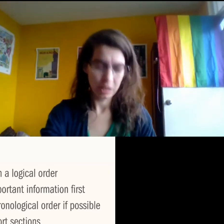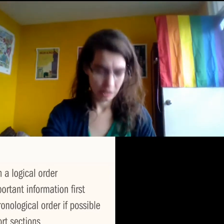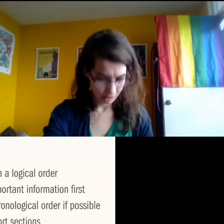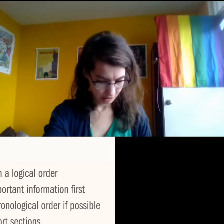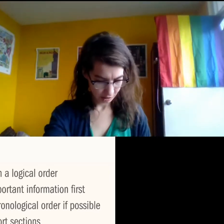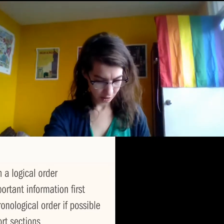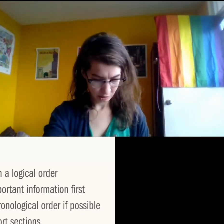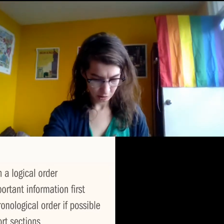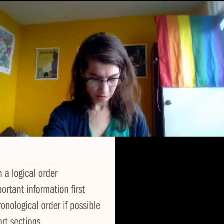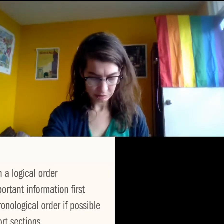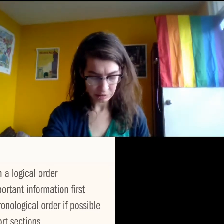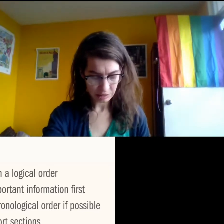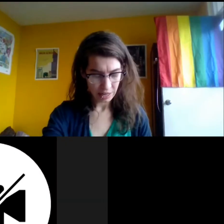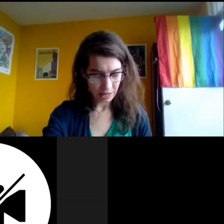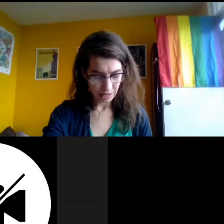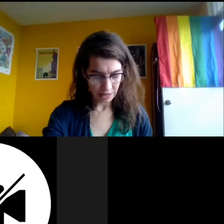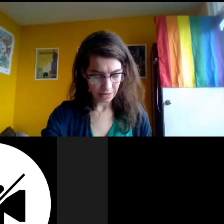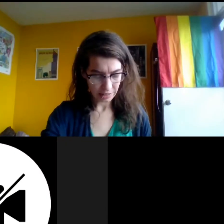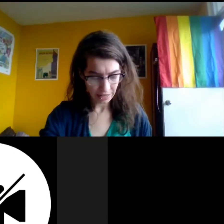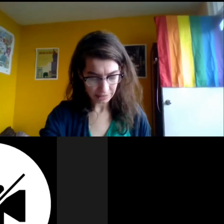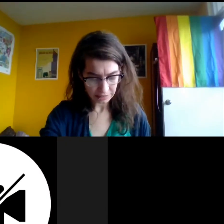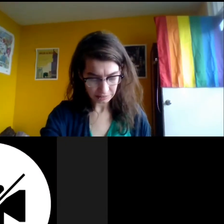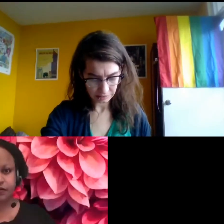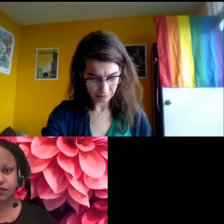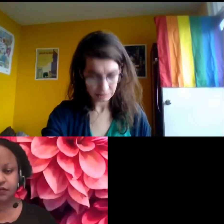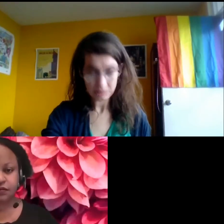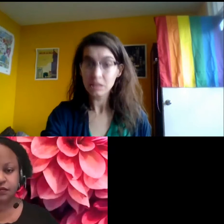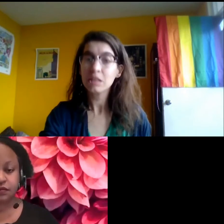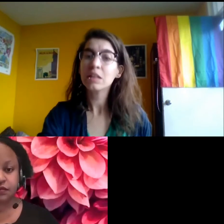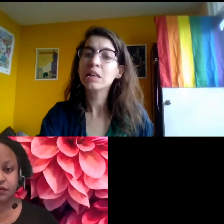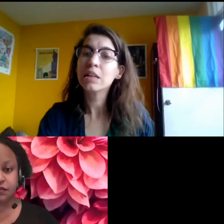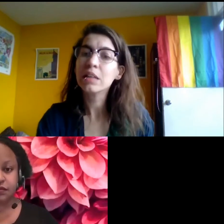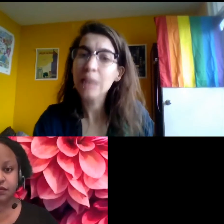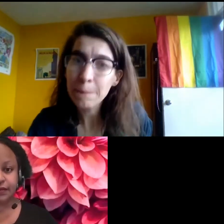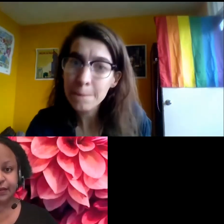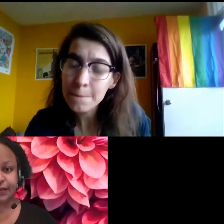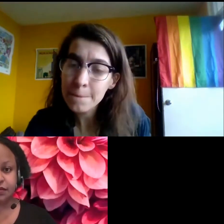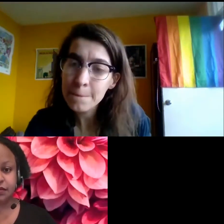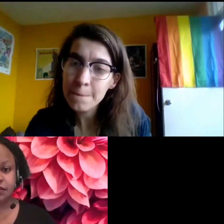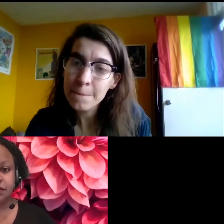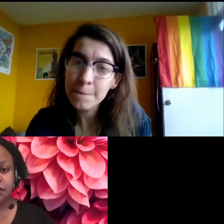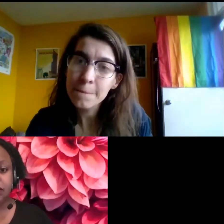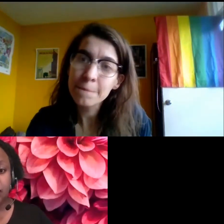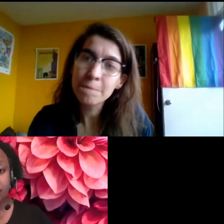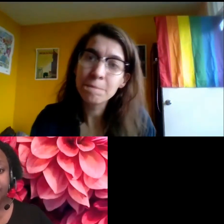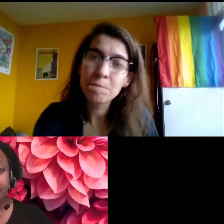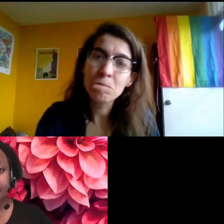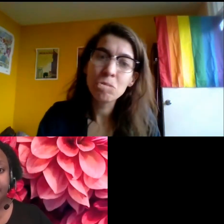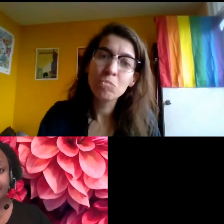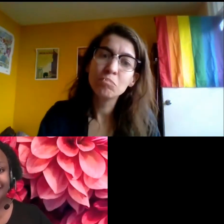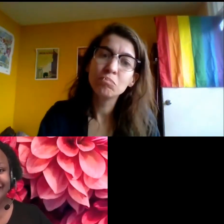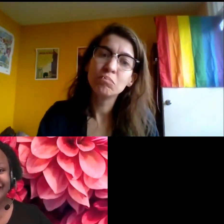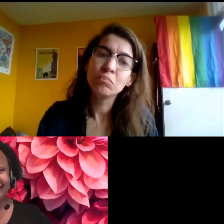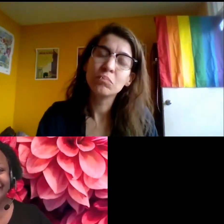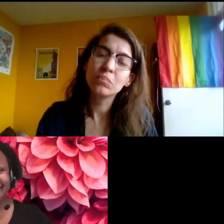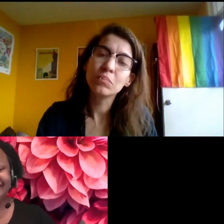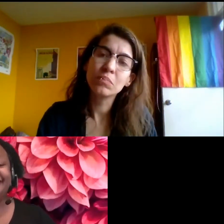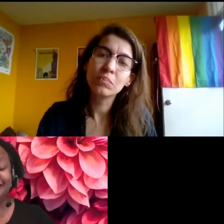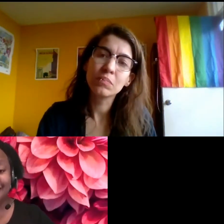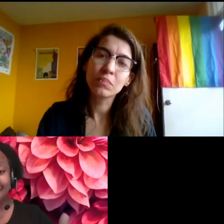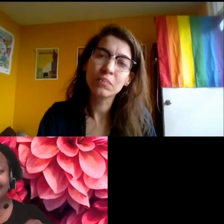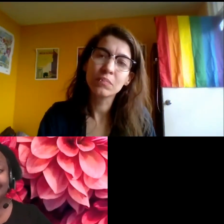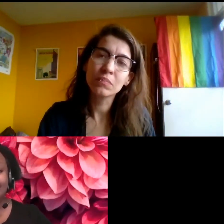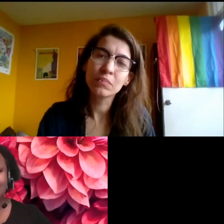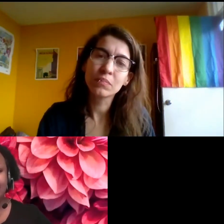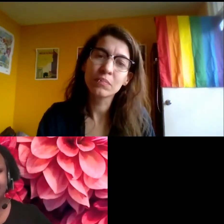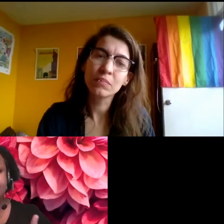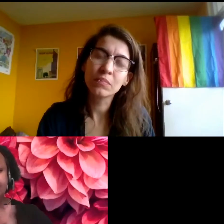and heading. Sorry. I was just curious. Um, do you think, is it also, I was curious,